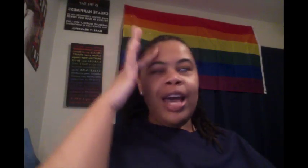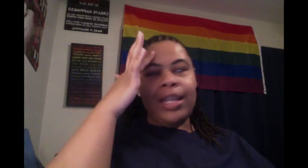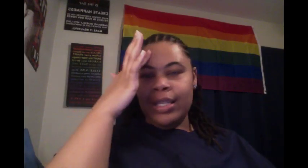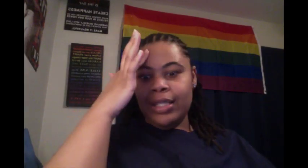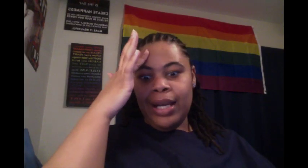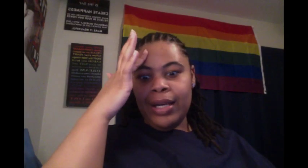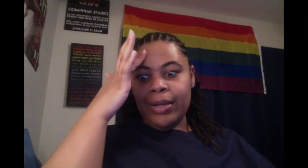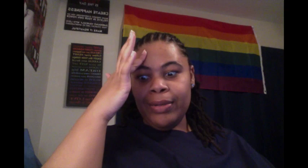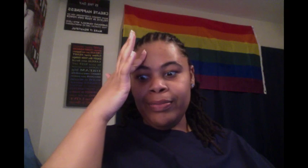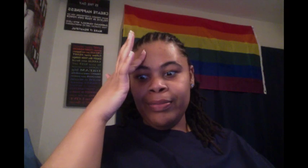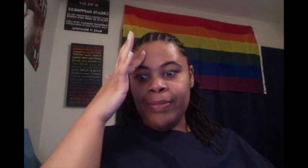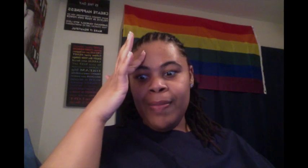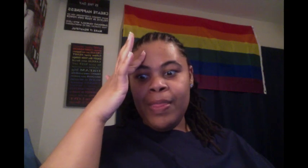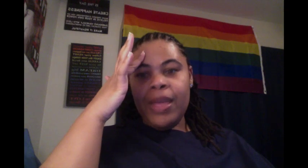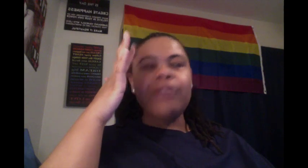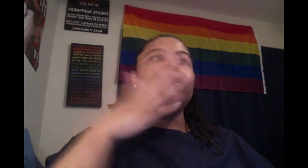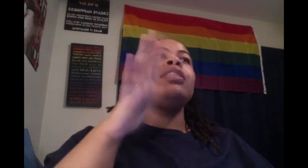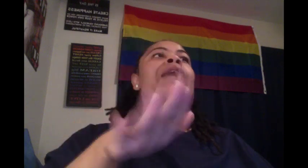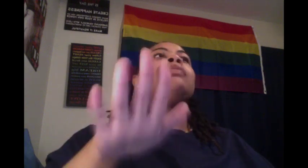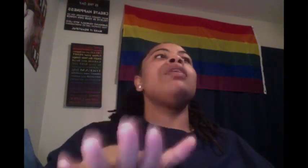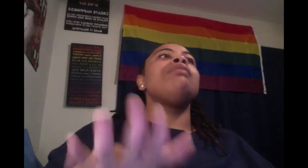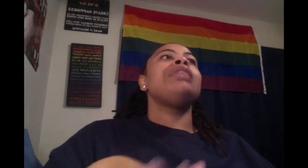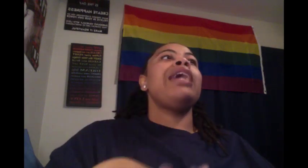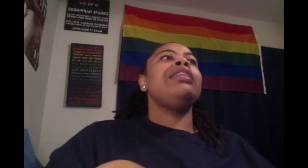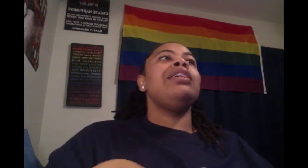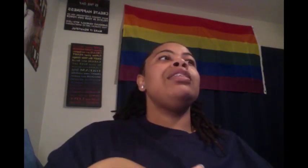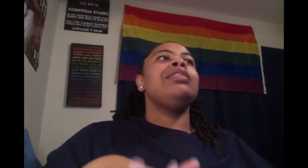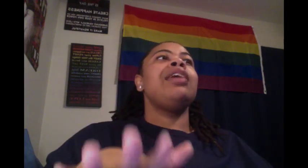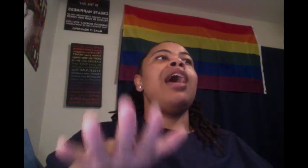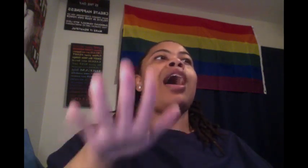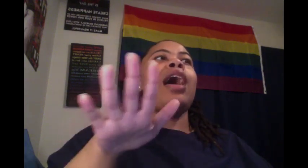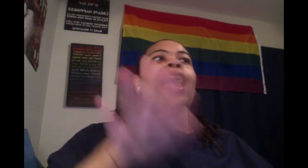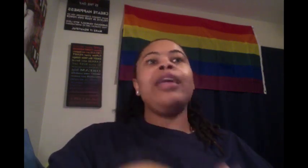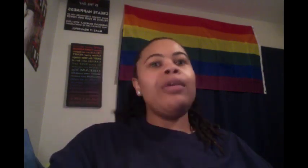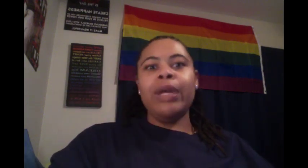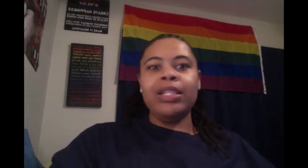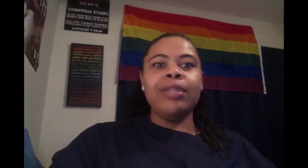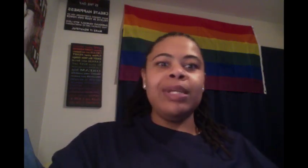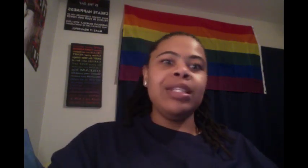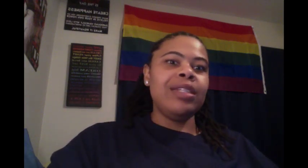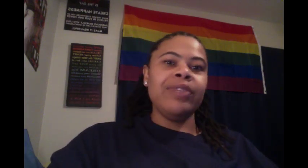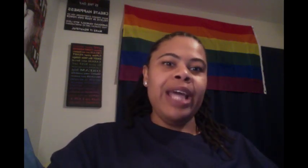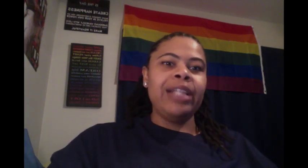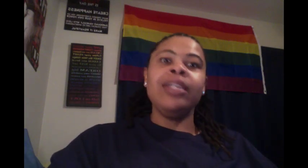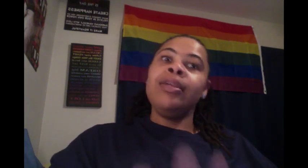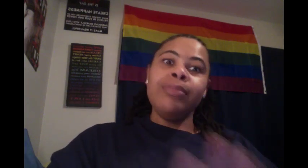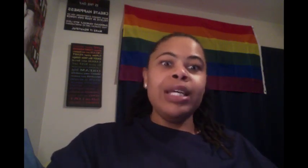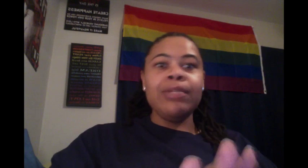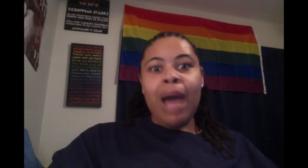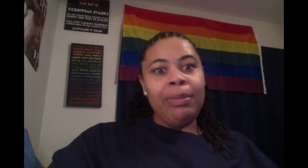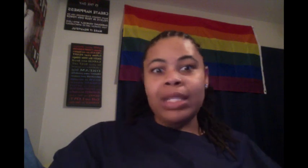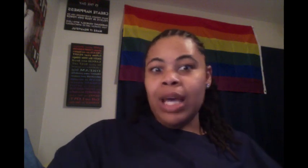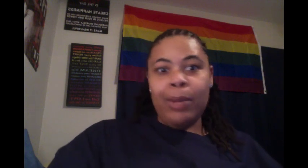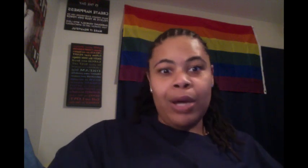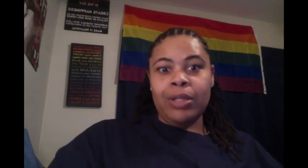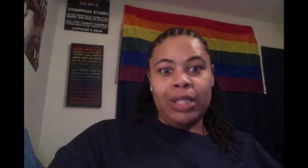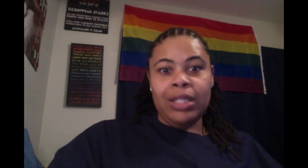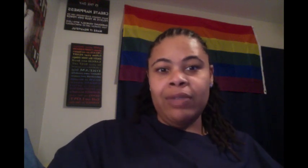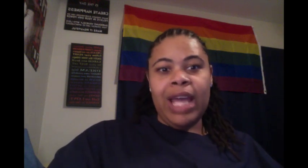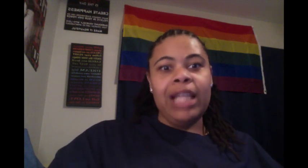this. If this episode was like this, I can't wait till the midseason finale. Because Mama is coming on the season finale.